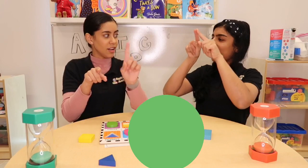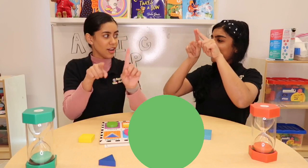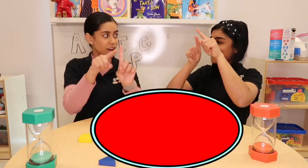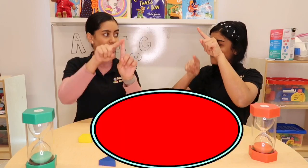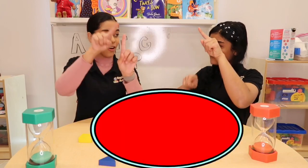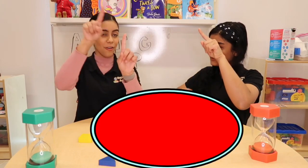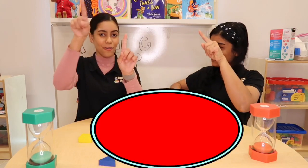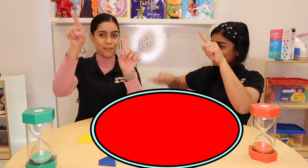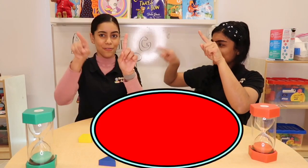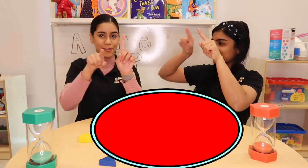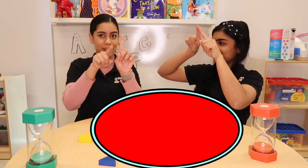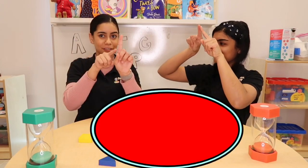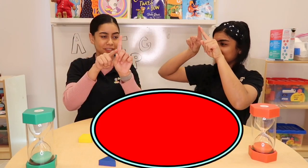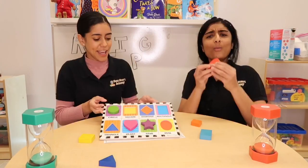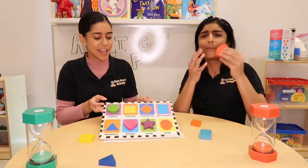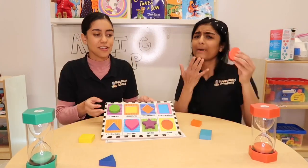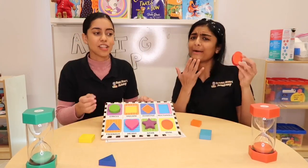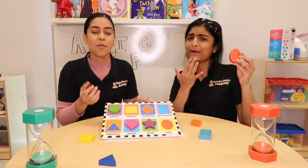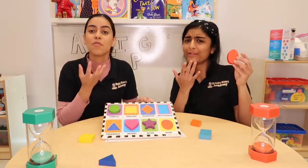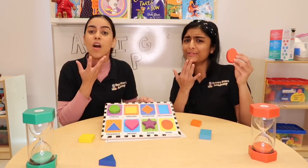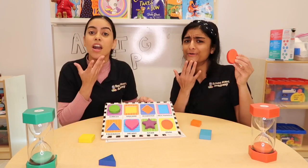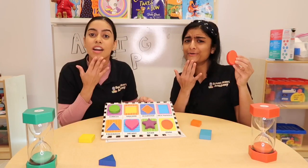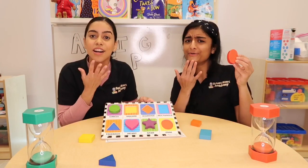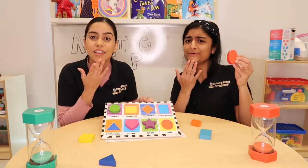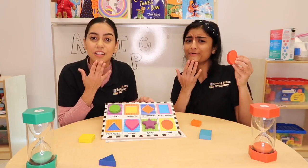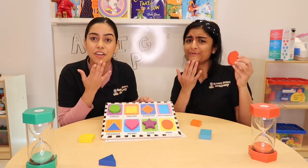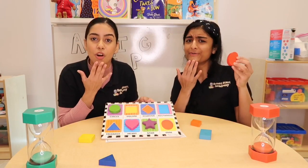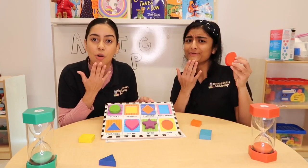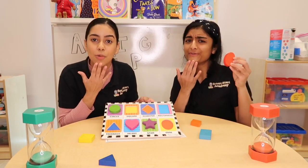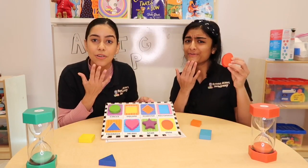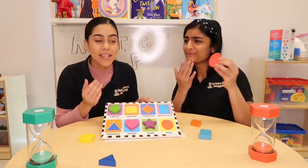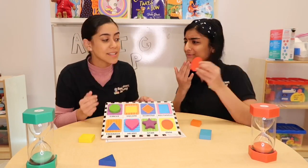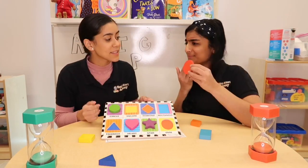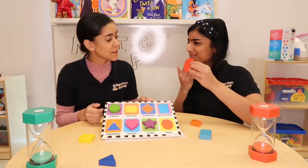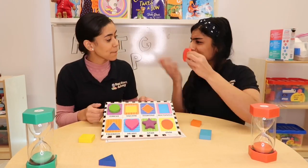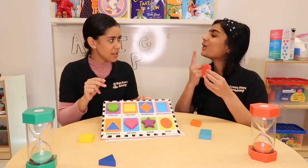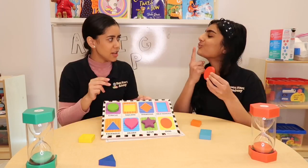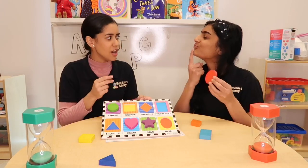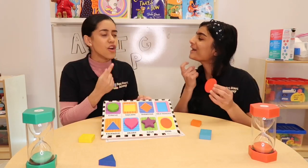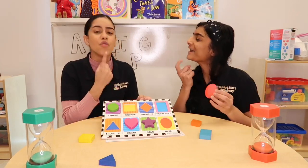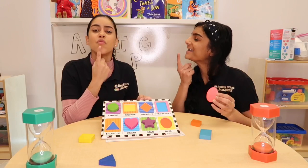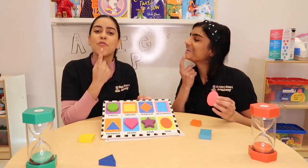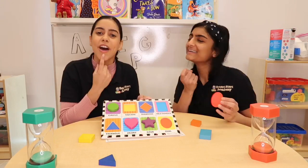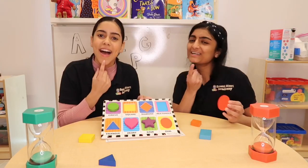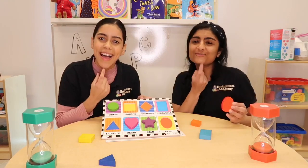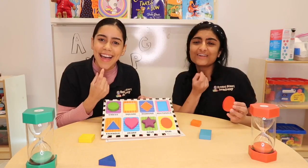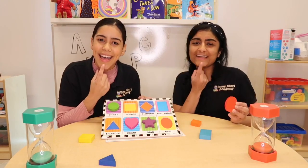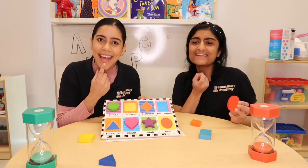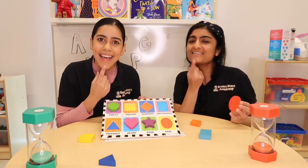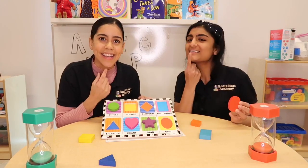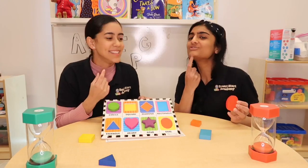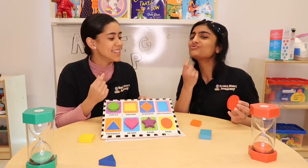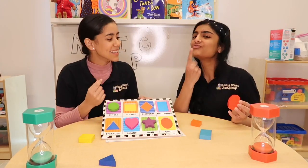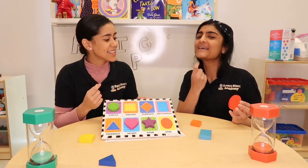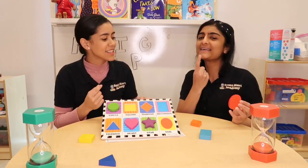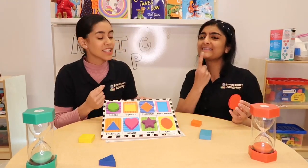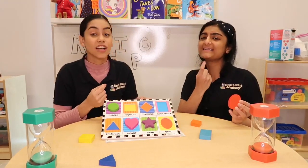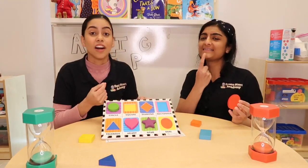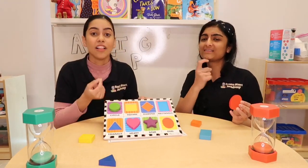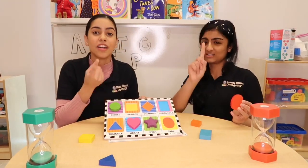Oval. Can you tell me what color the oval is? Red. This is the color?